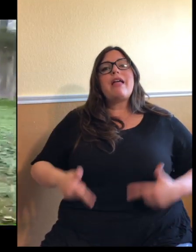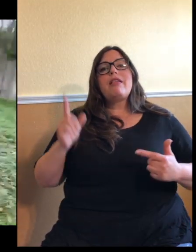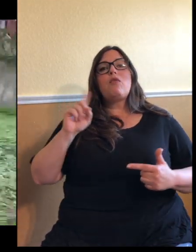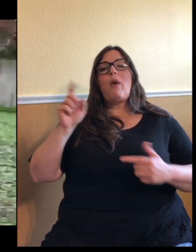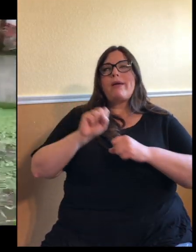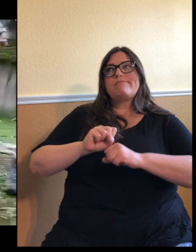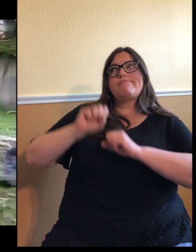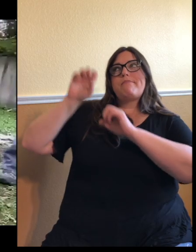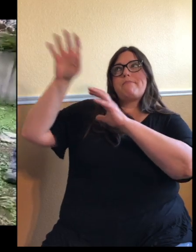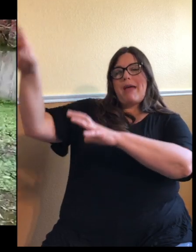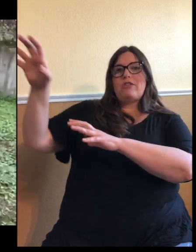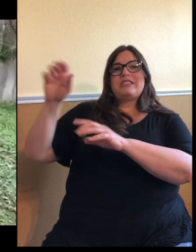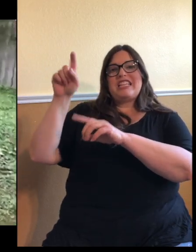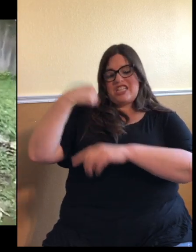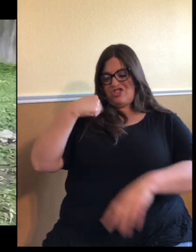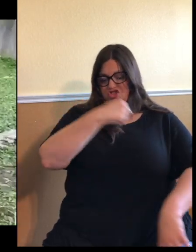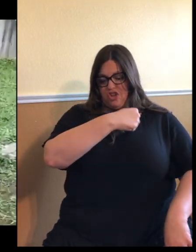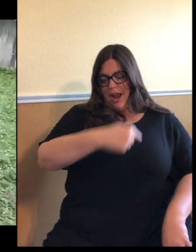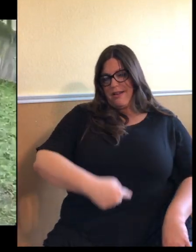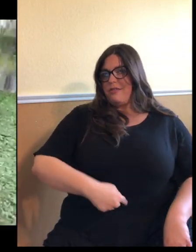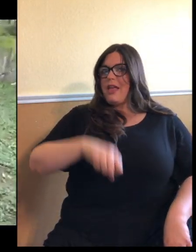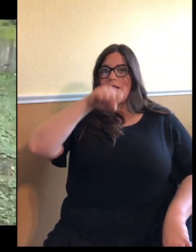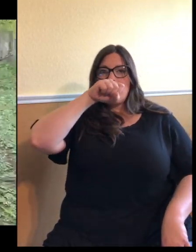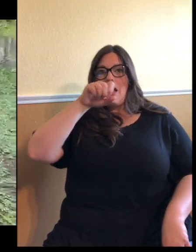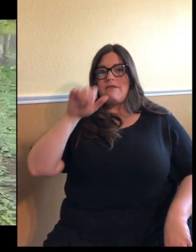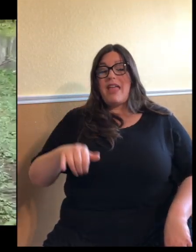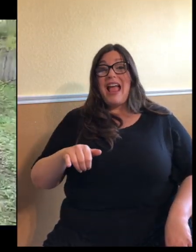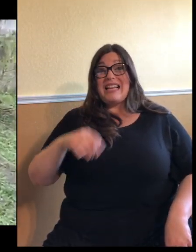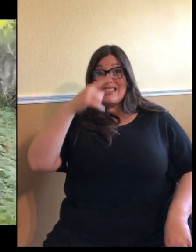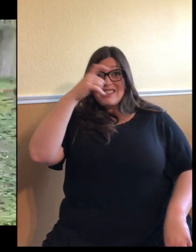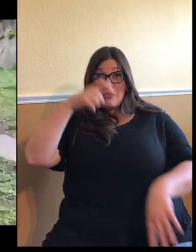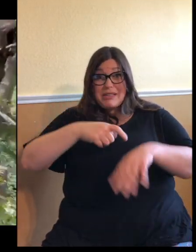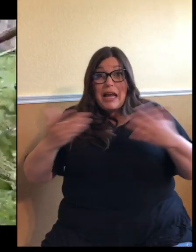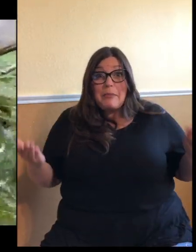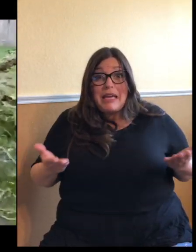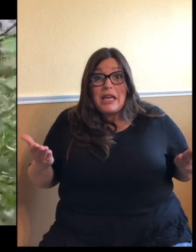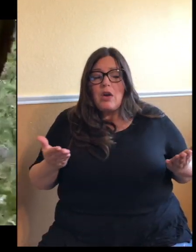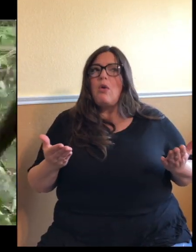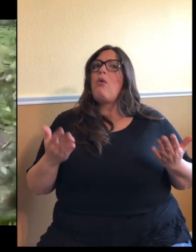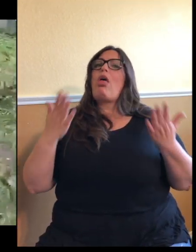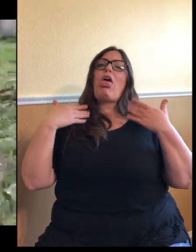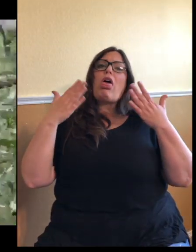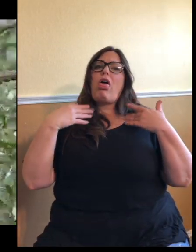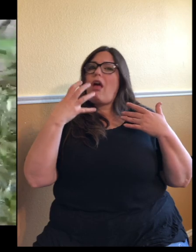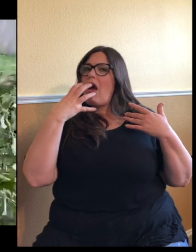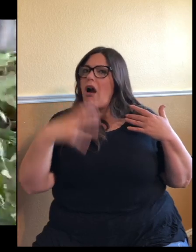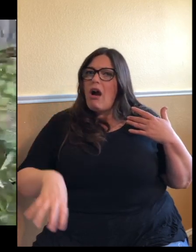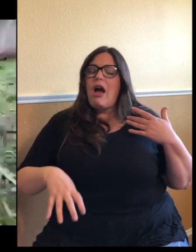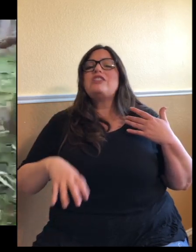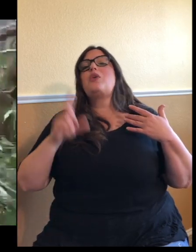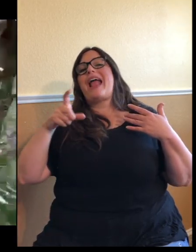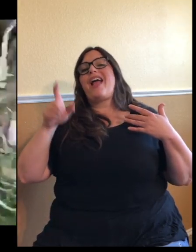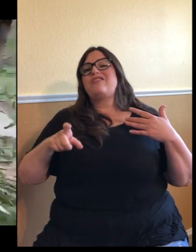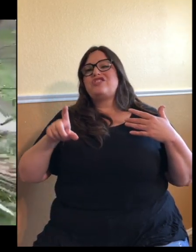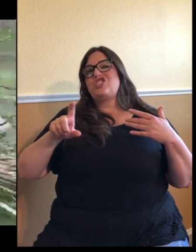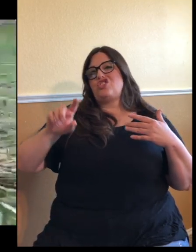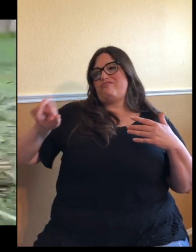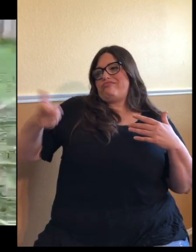Himalayans. So they love cold weather. Actually in the summertime when it's hot, we actually have air conditioning for them to keep them cool because they, they are, they're covered in fur